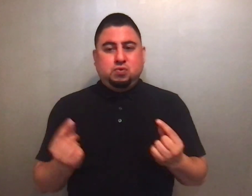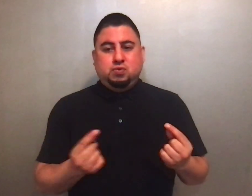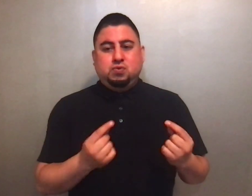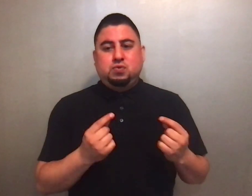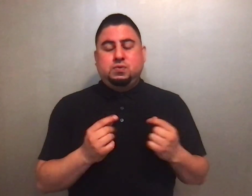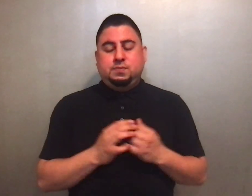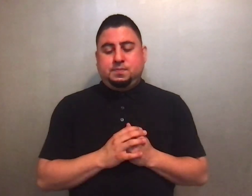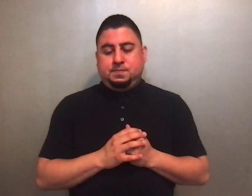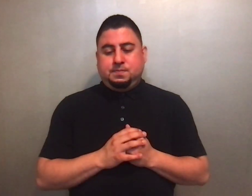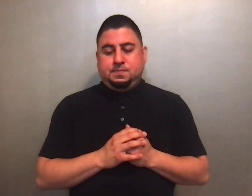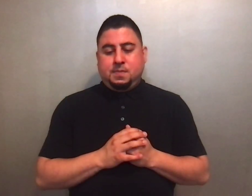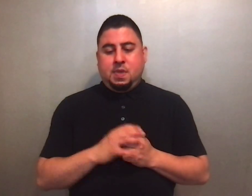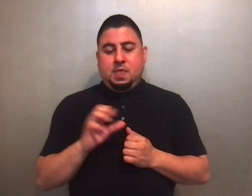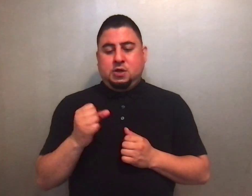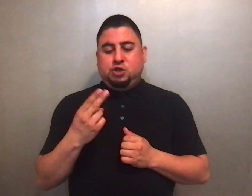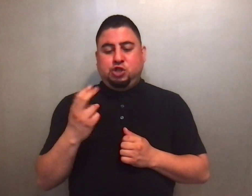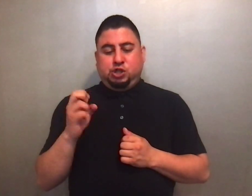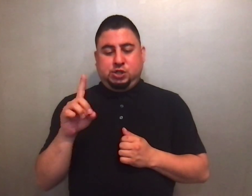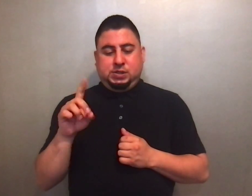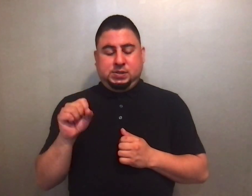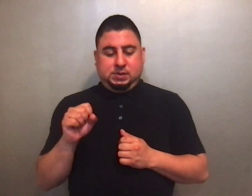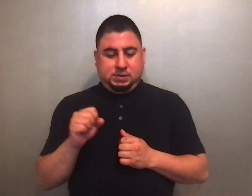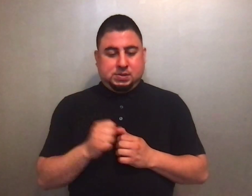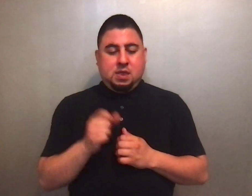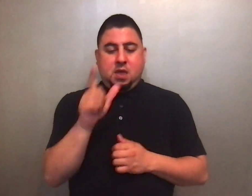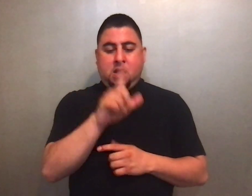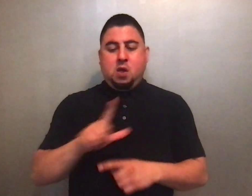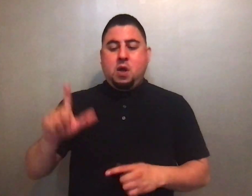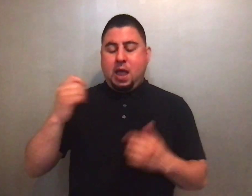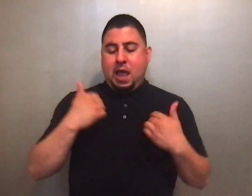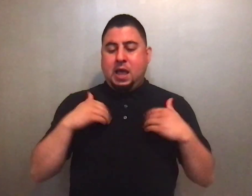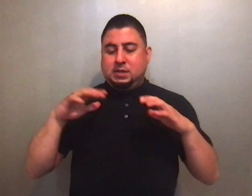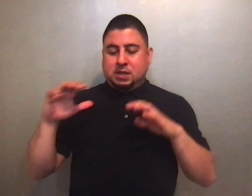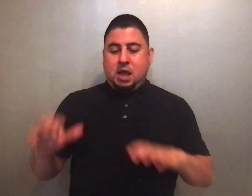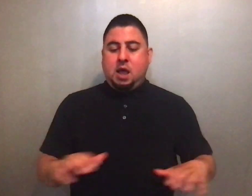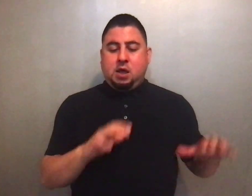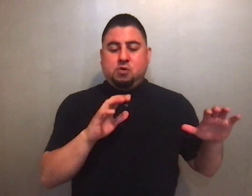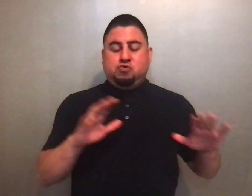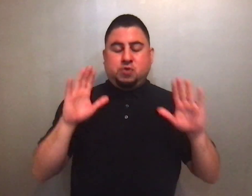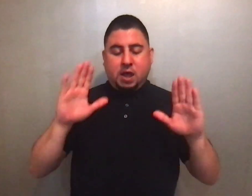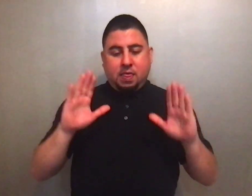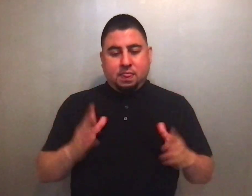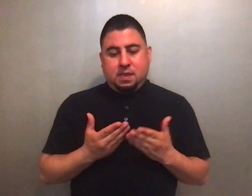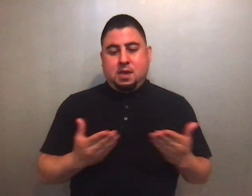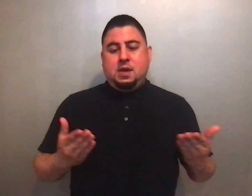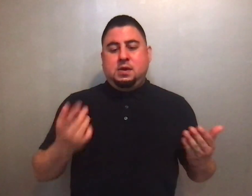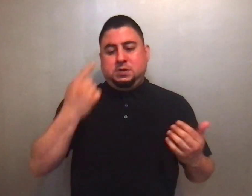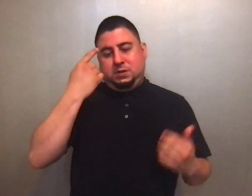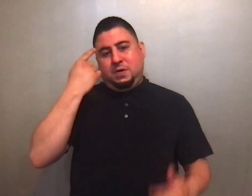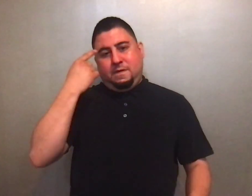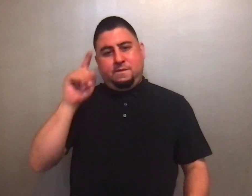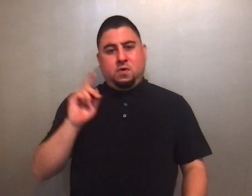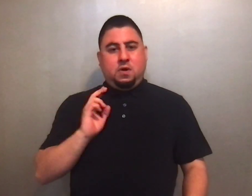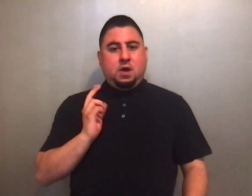The Lord has done great things for